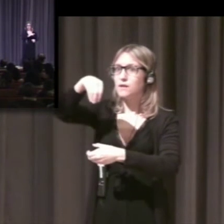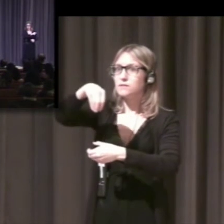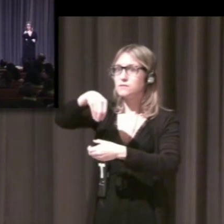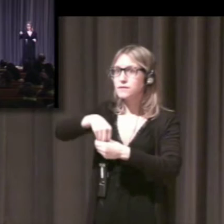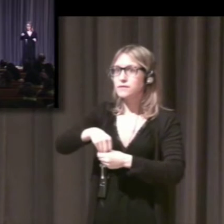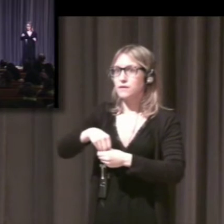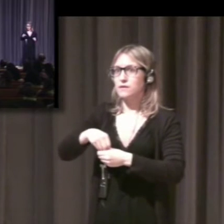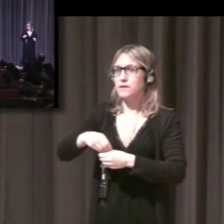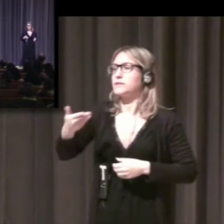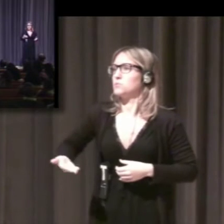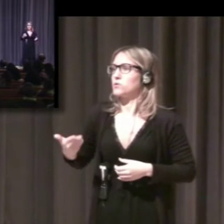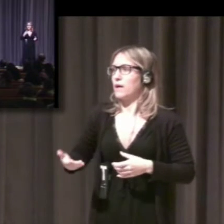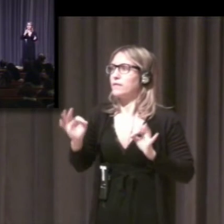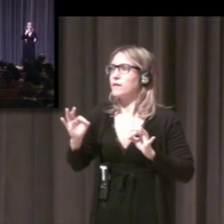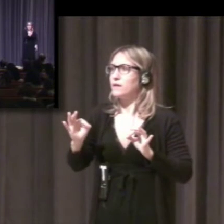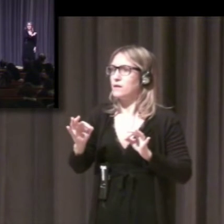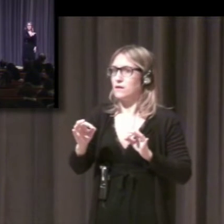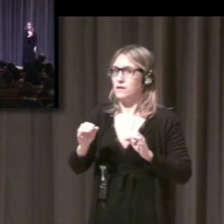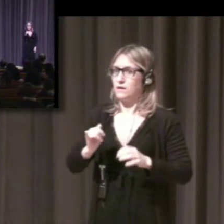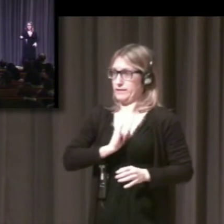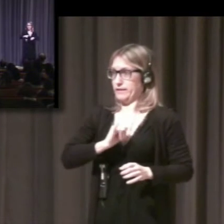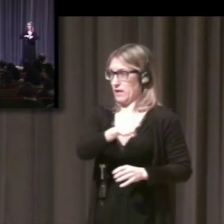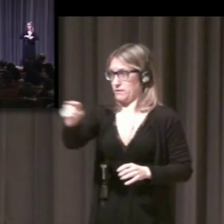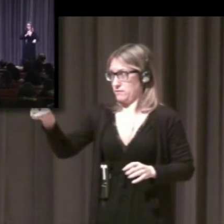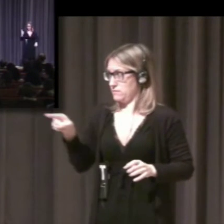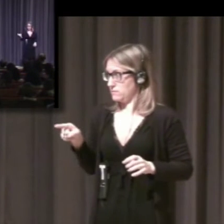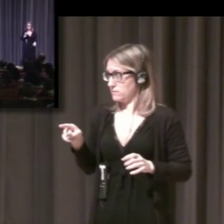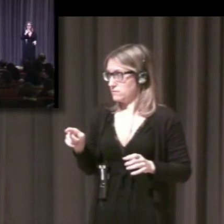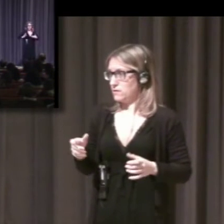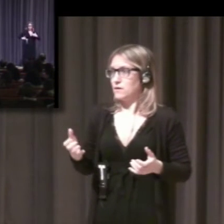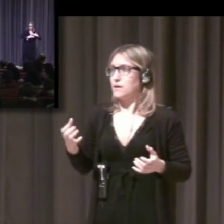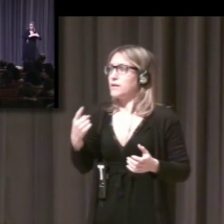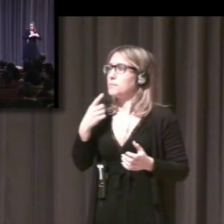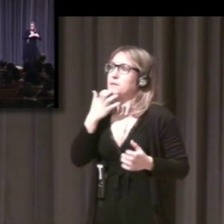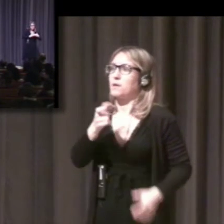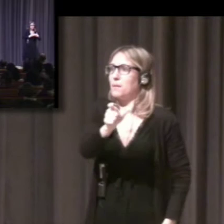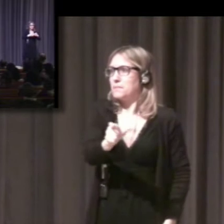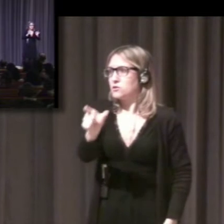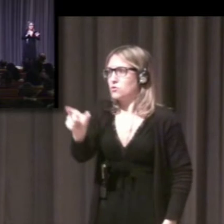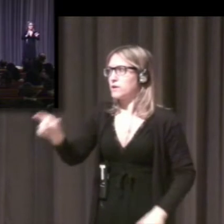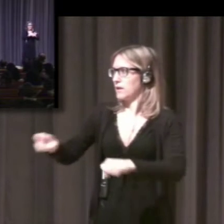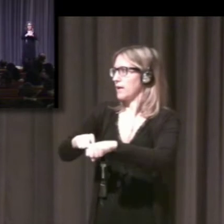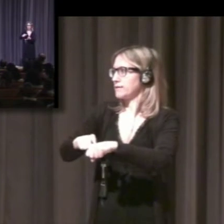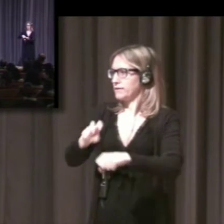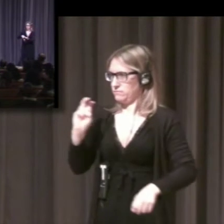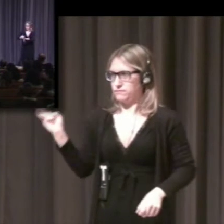person when it comes to language. Or you're boisterous and you're all over the place.